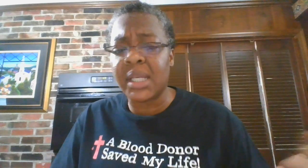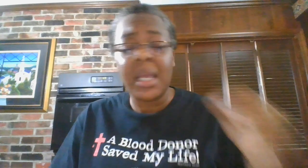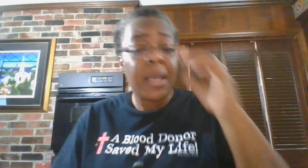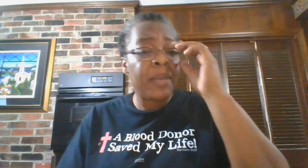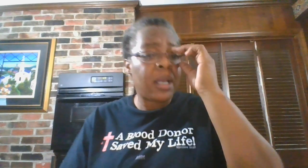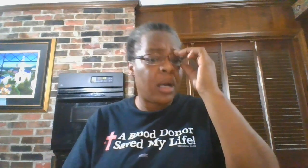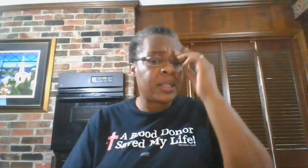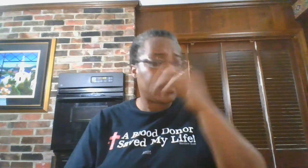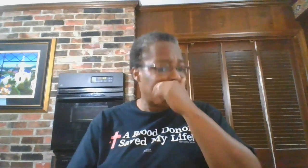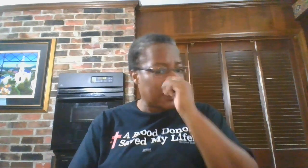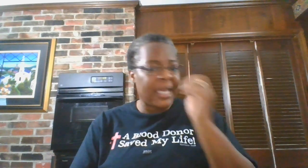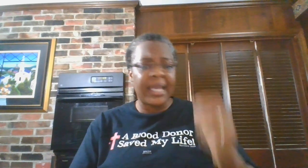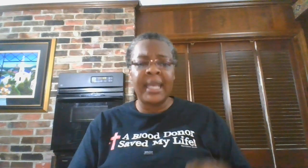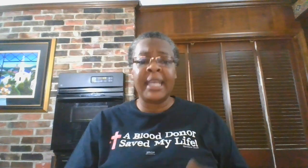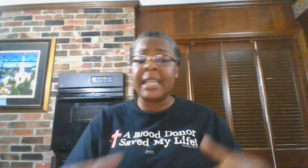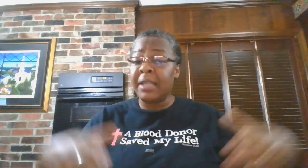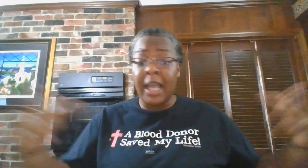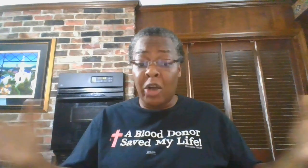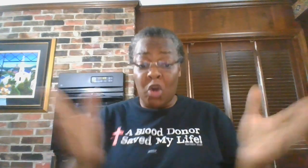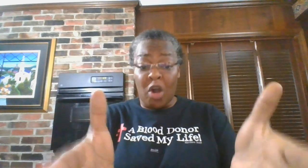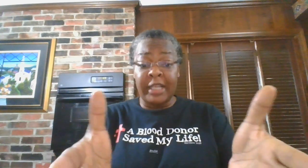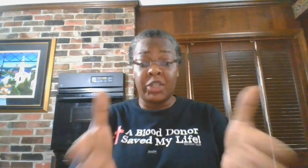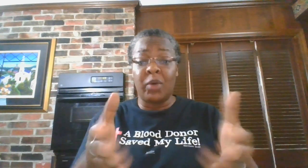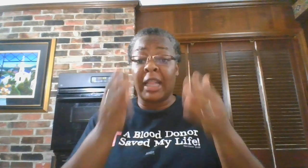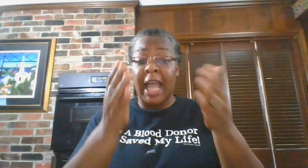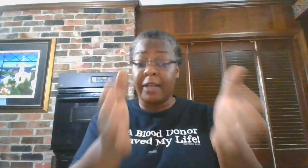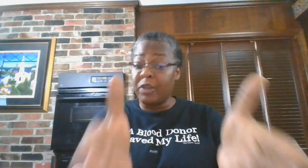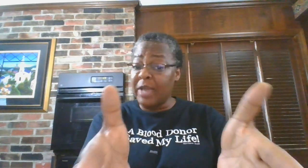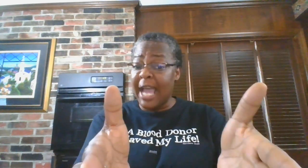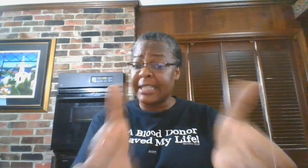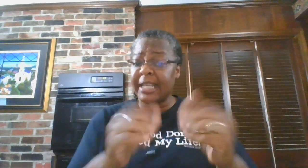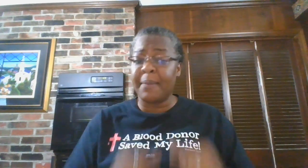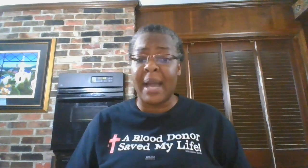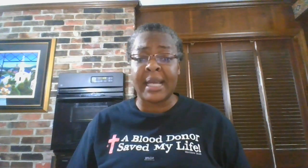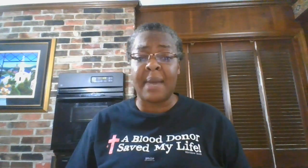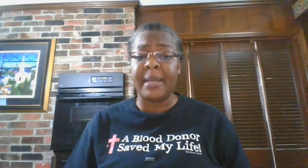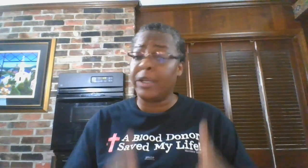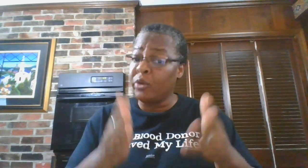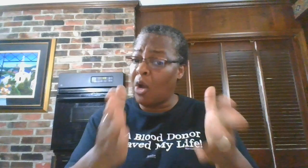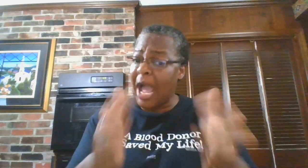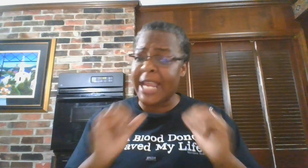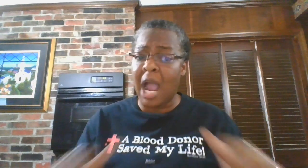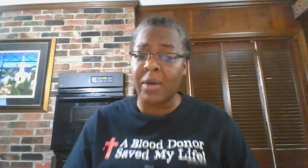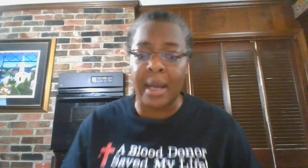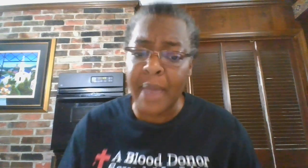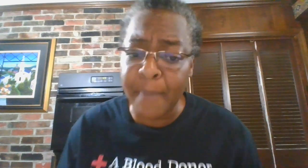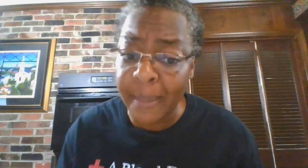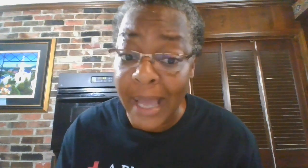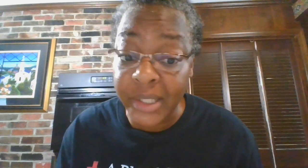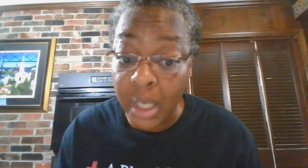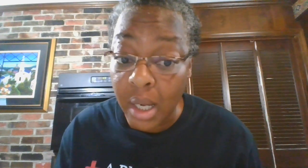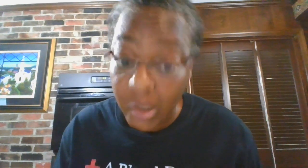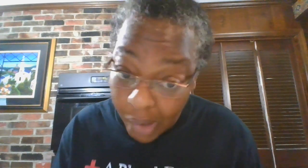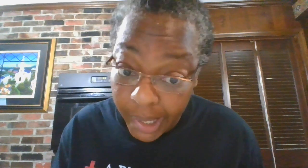Because according to a lot of you guys that are in my coming, you know how y'all come at me by John Gray.